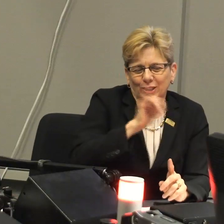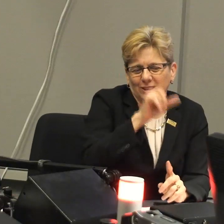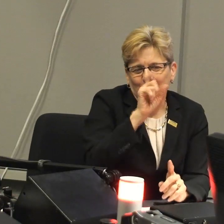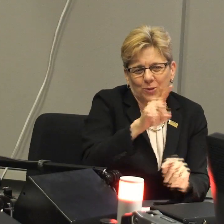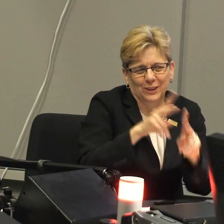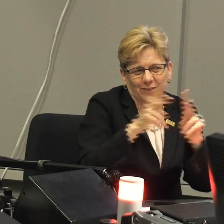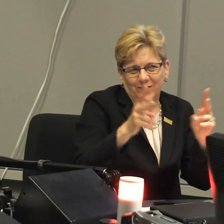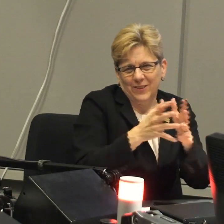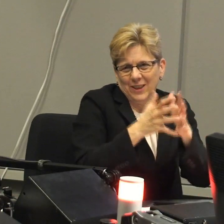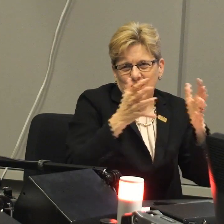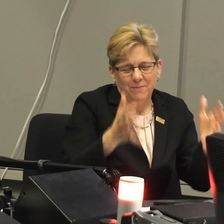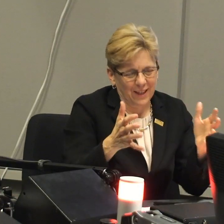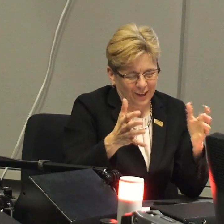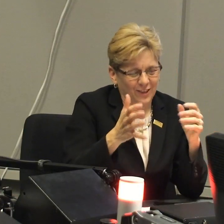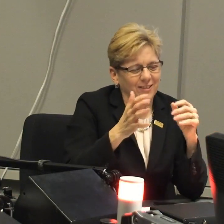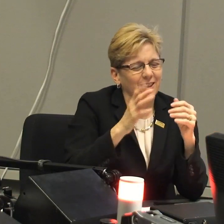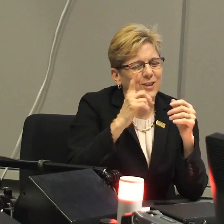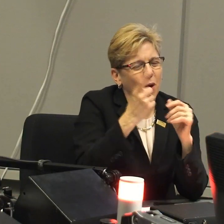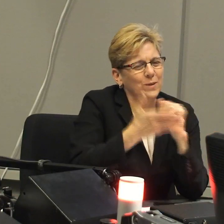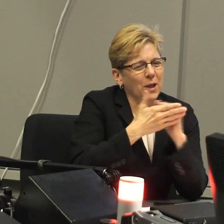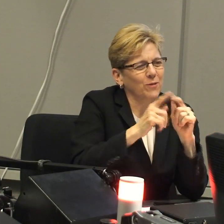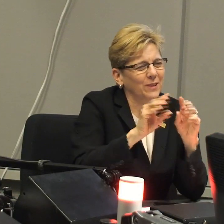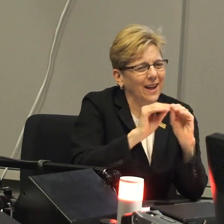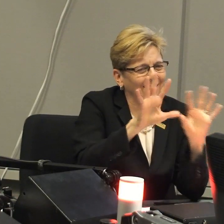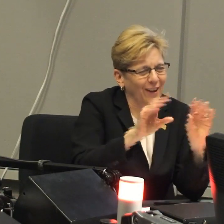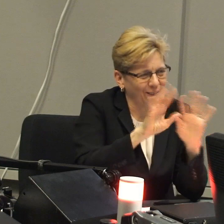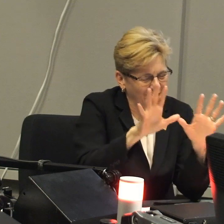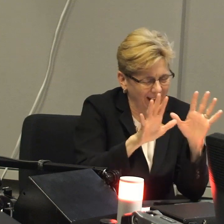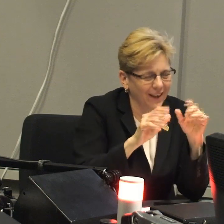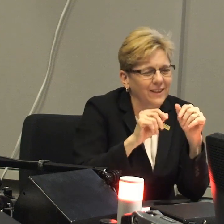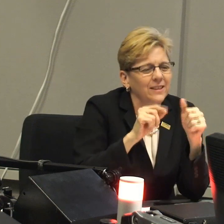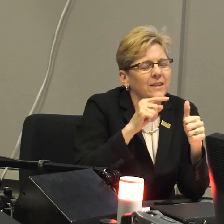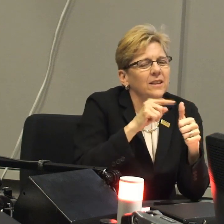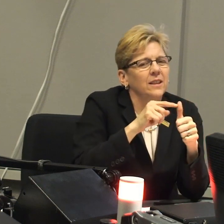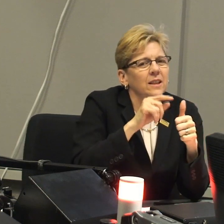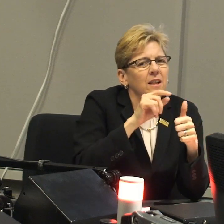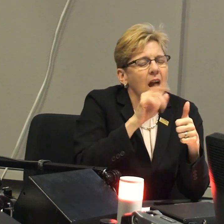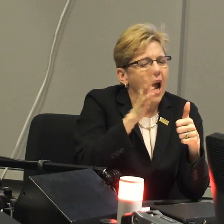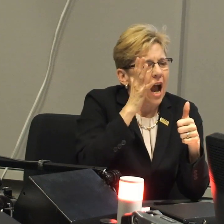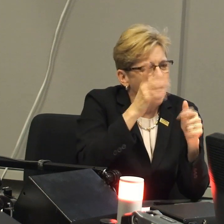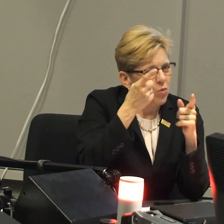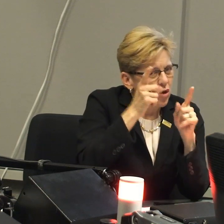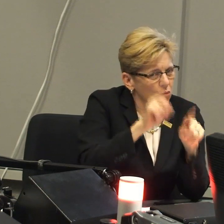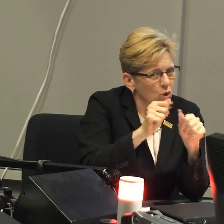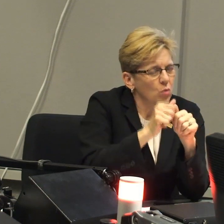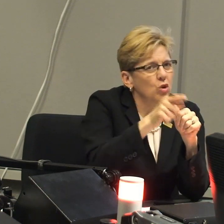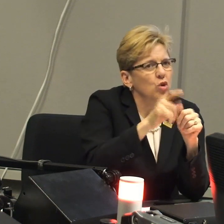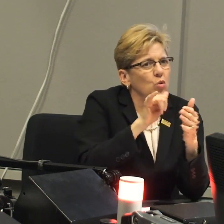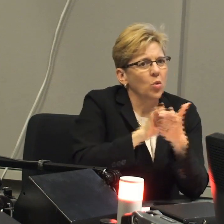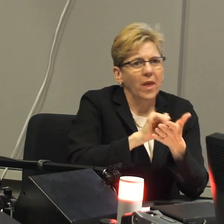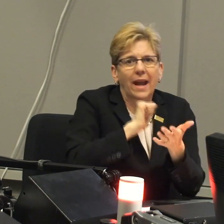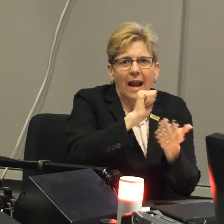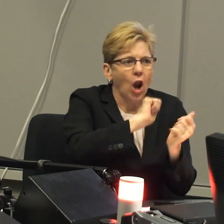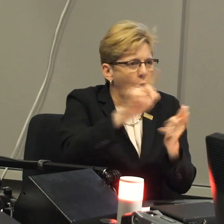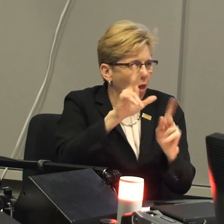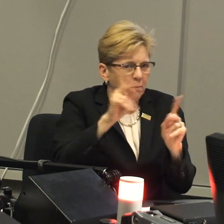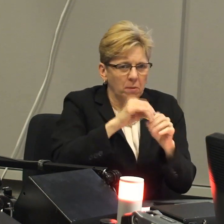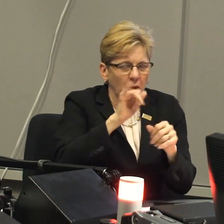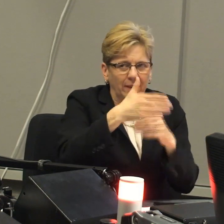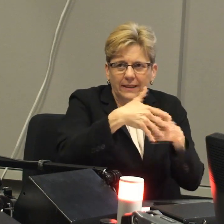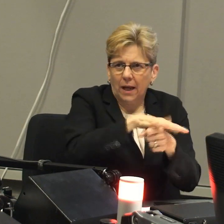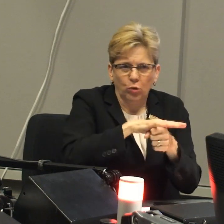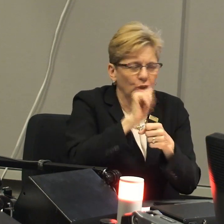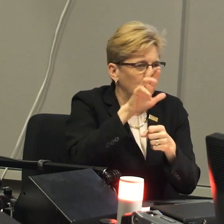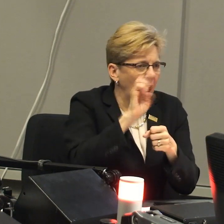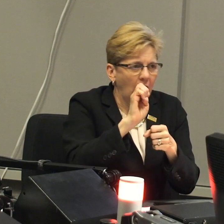Sure. You know, I appreciate this question very much. It's always helpful to clarify. Right. I would agree with you